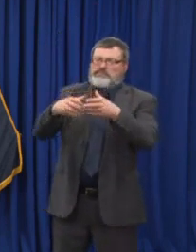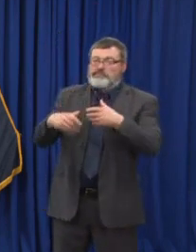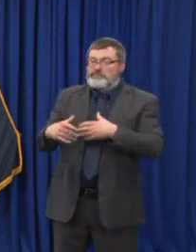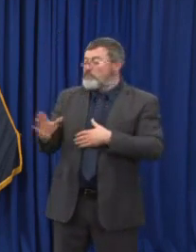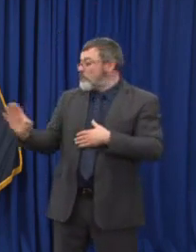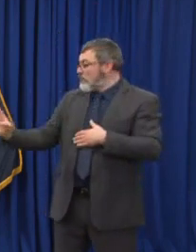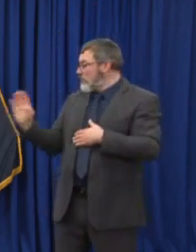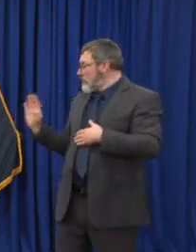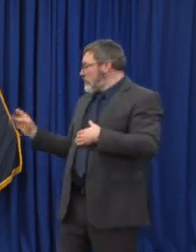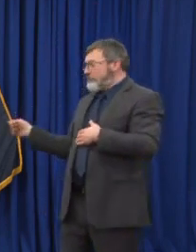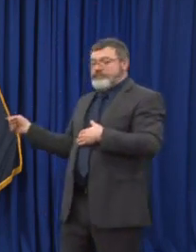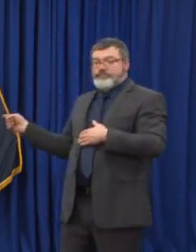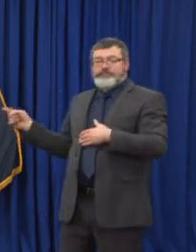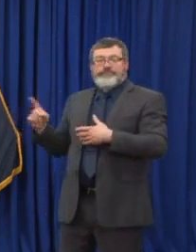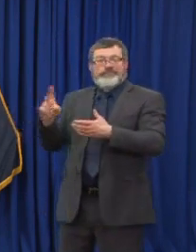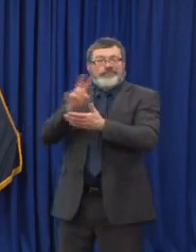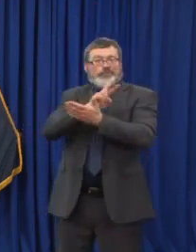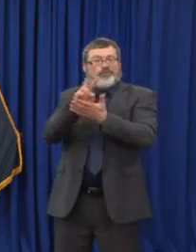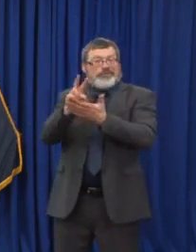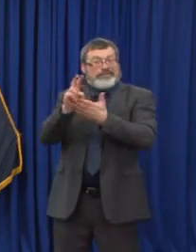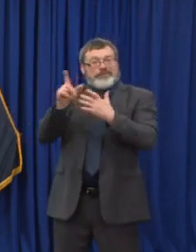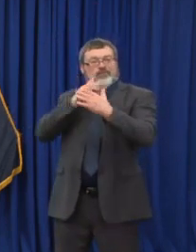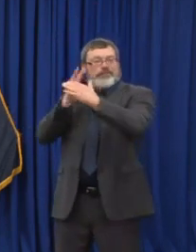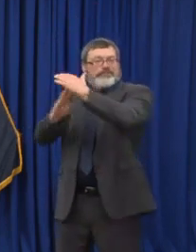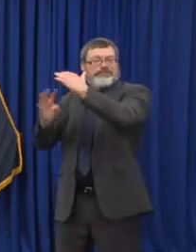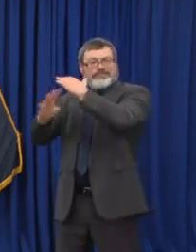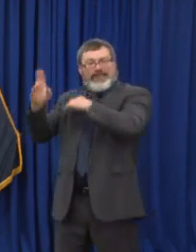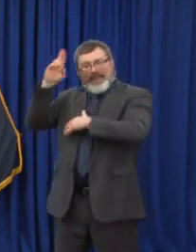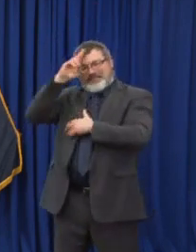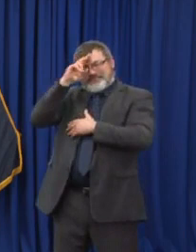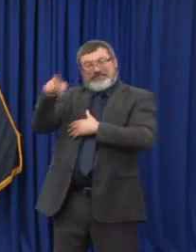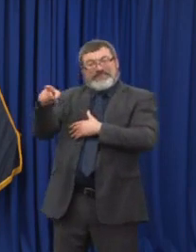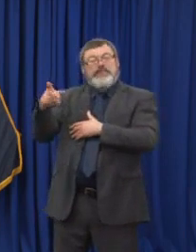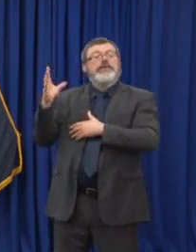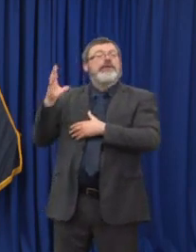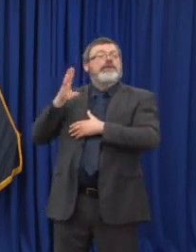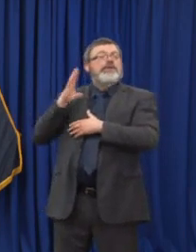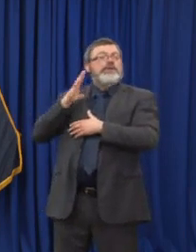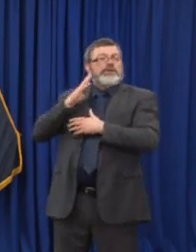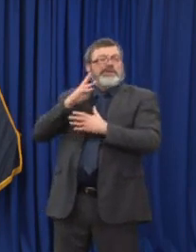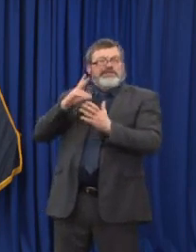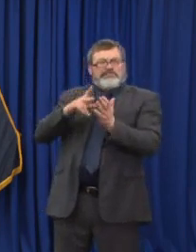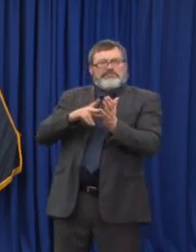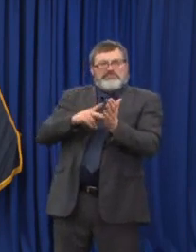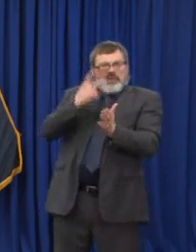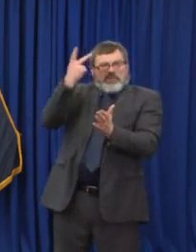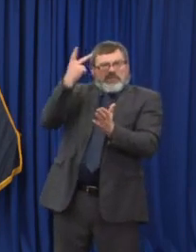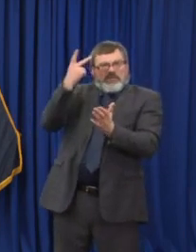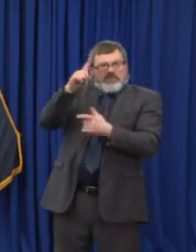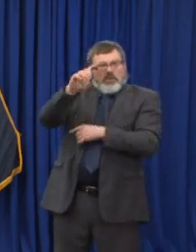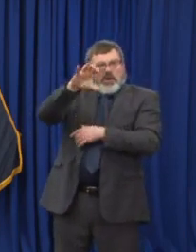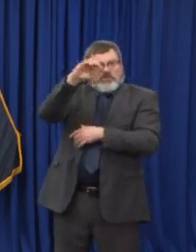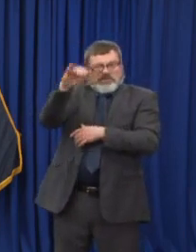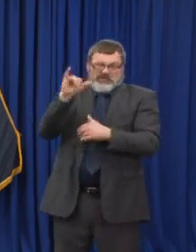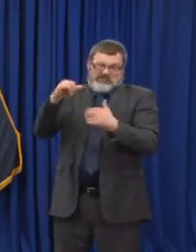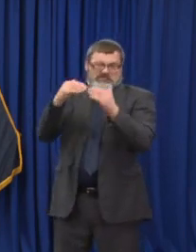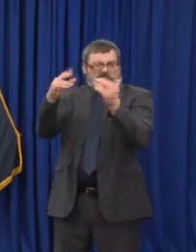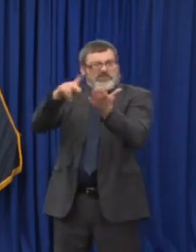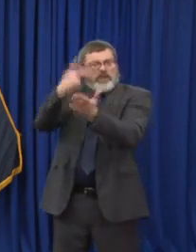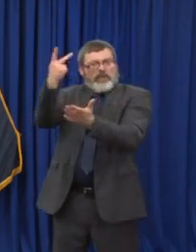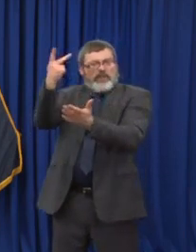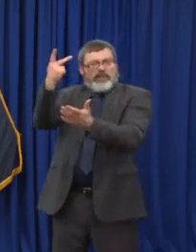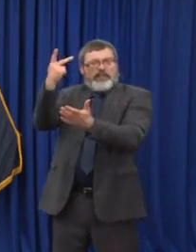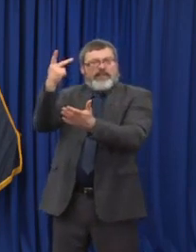over the last two weeks, you can see it's just over 100% two week. I think today we're just about 100 people in